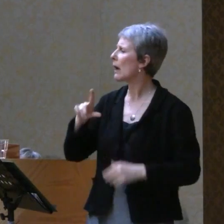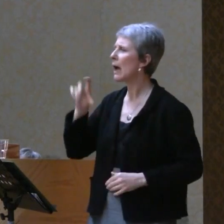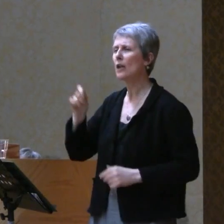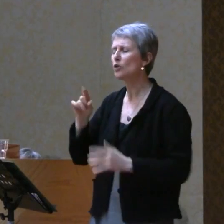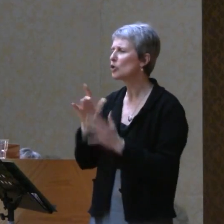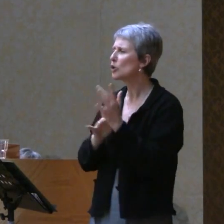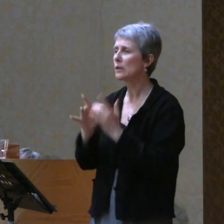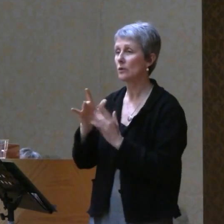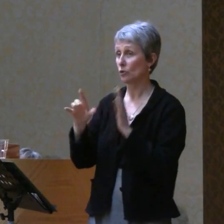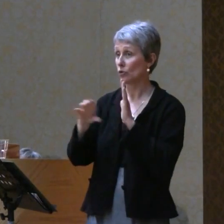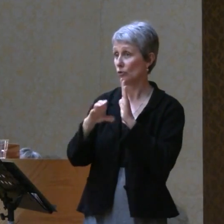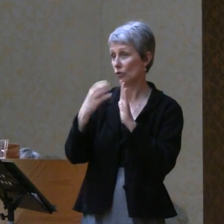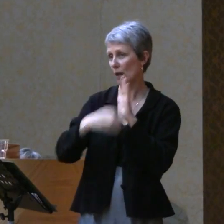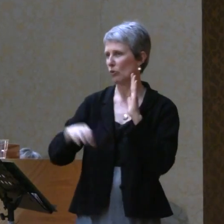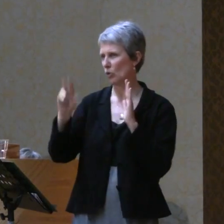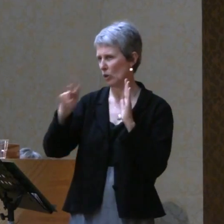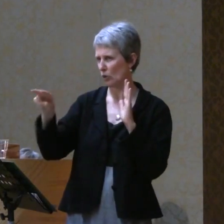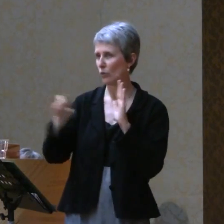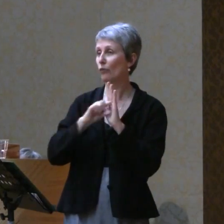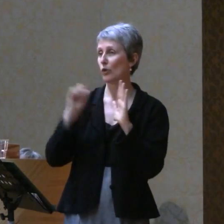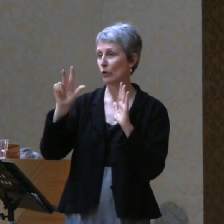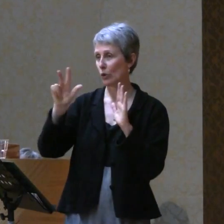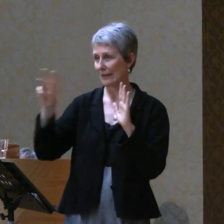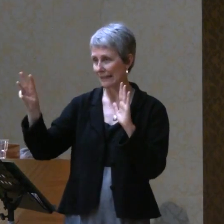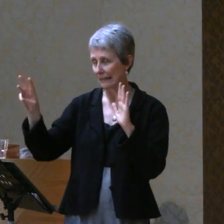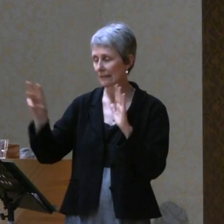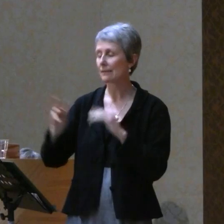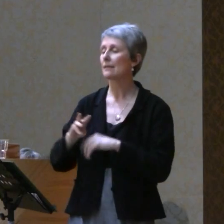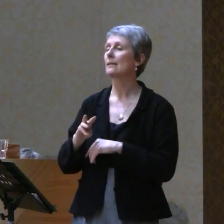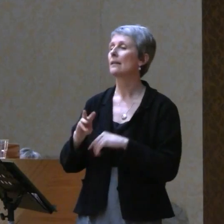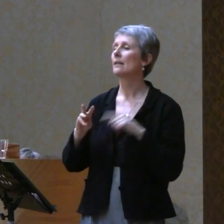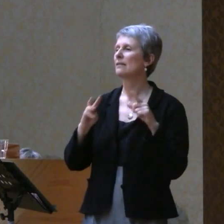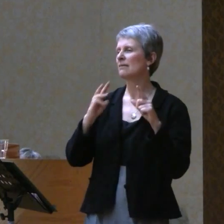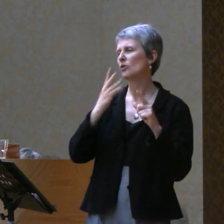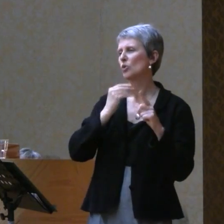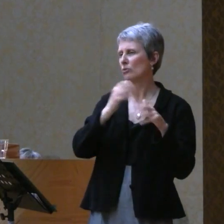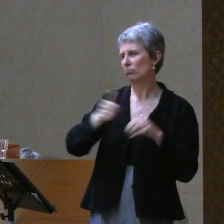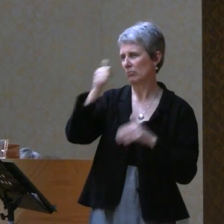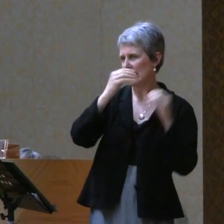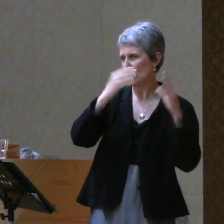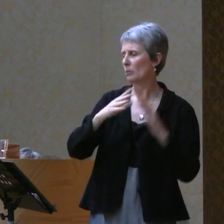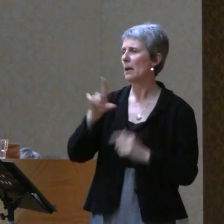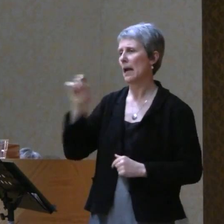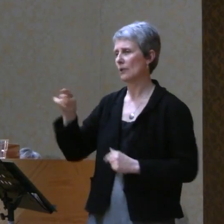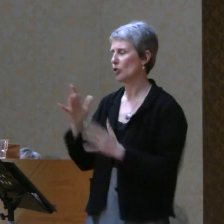chapter 22, verse 36. Teacher, what